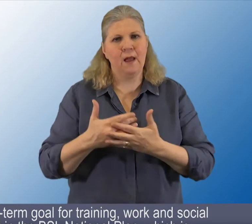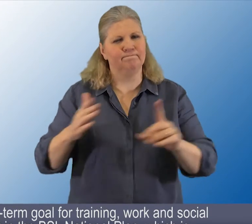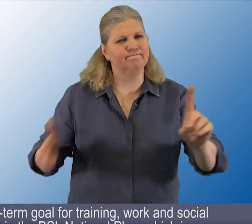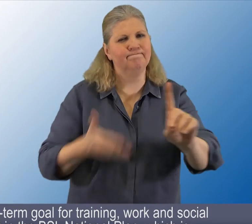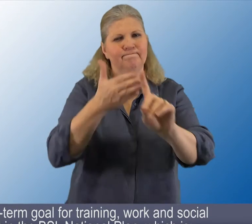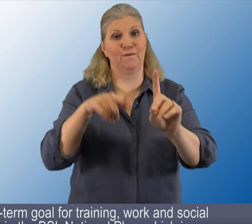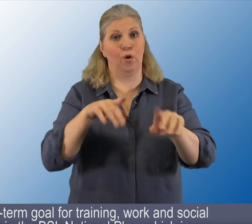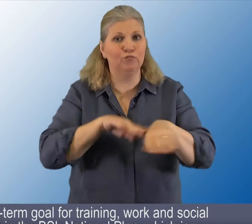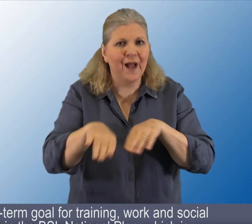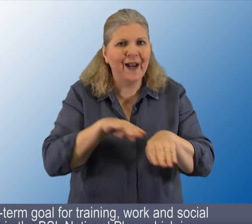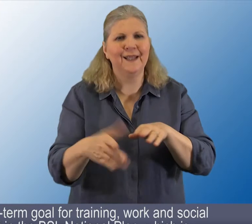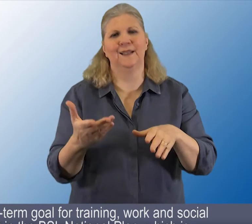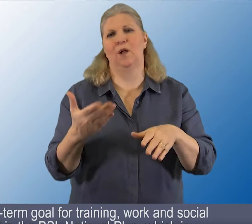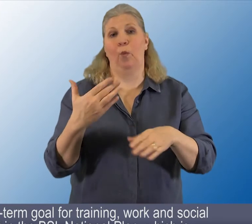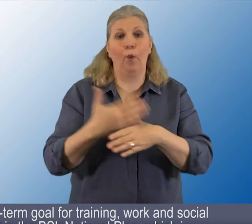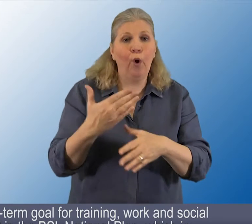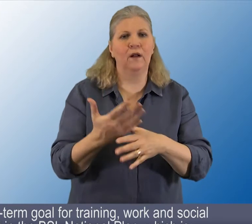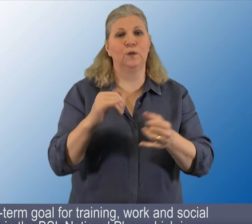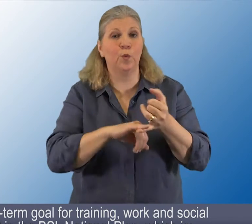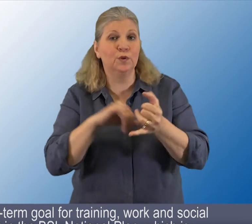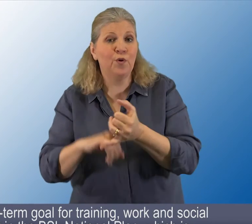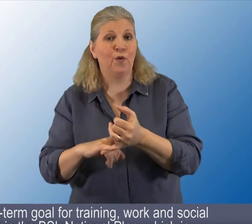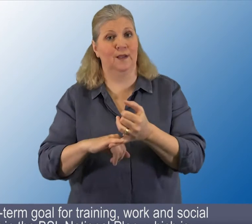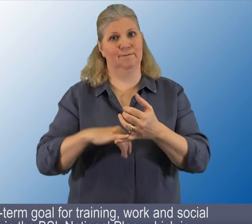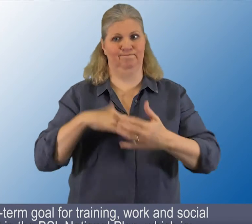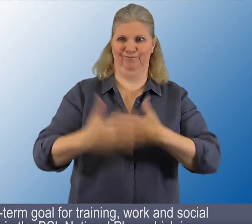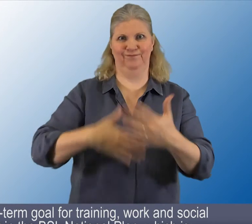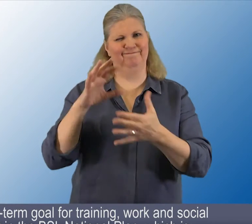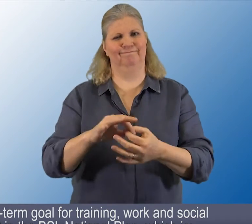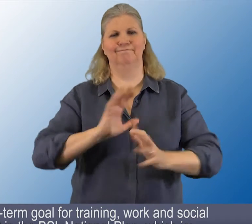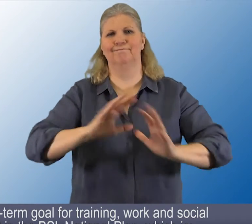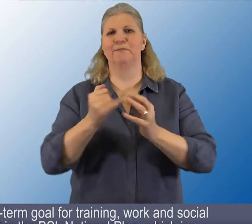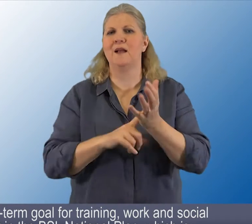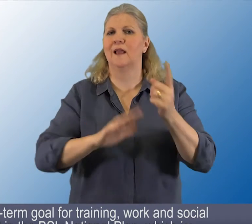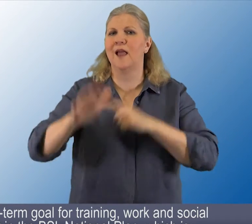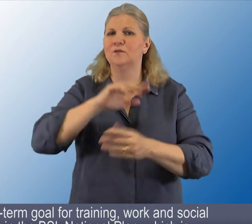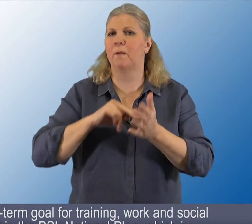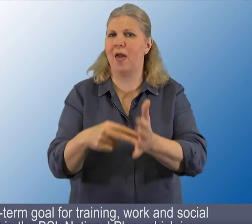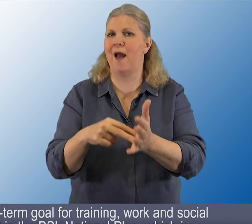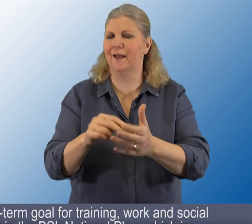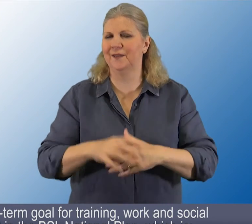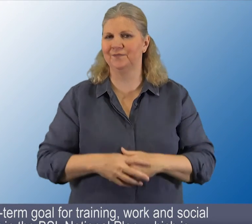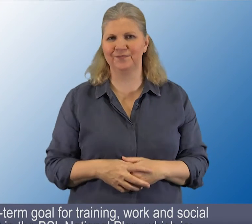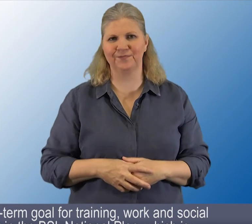We share the long-term goal for training work in Social Security set out in the BSL National Plan, which is